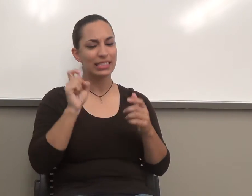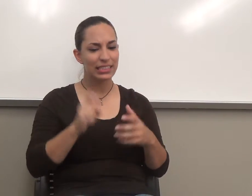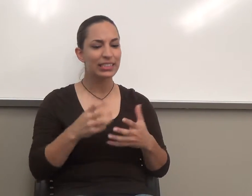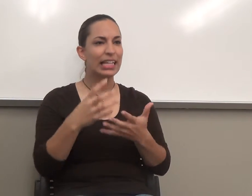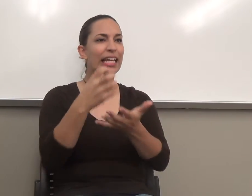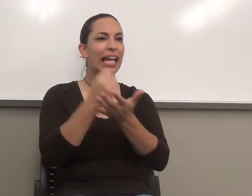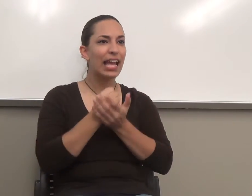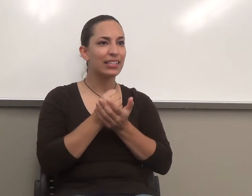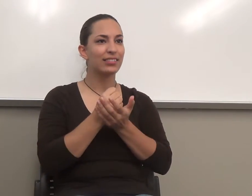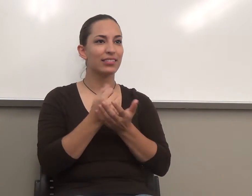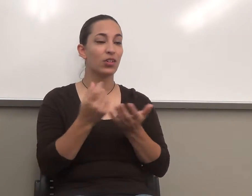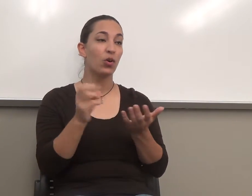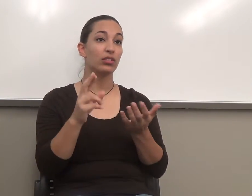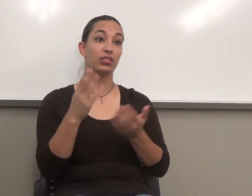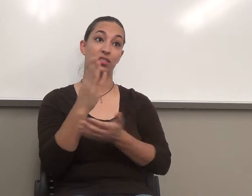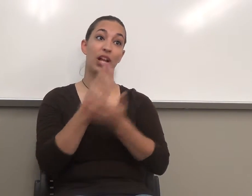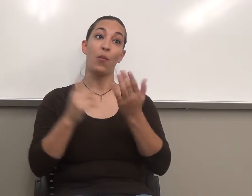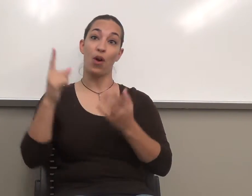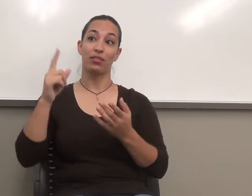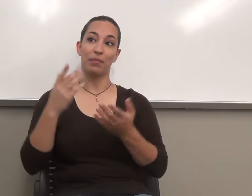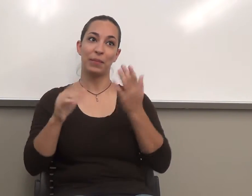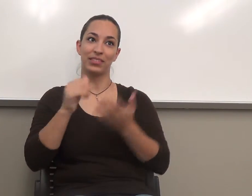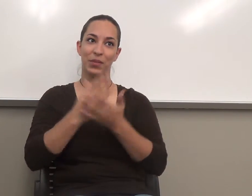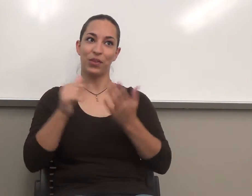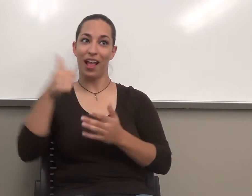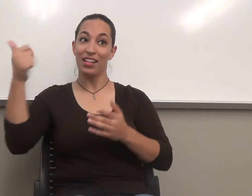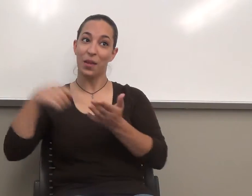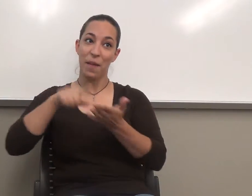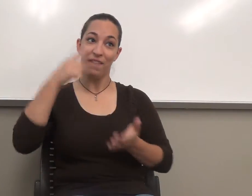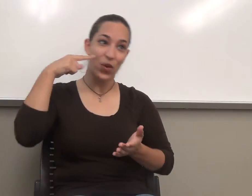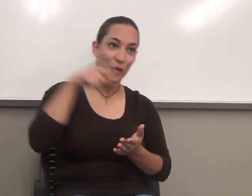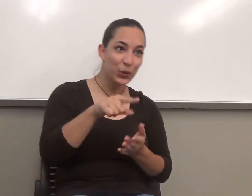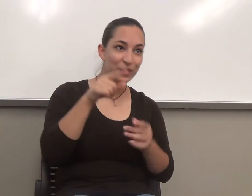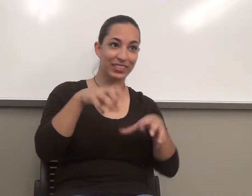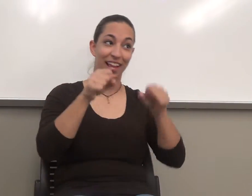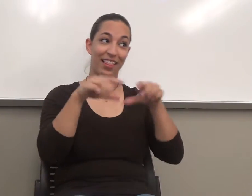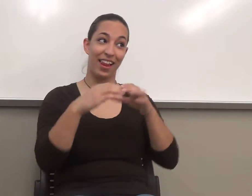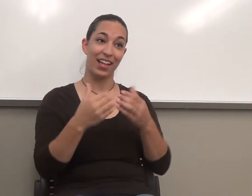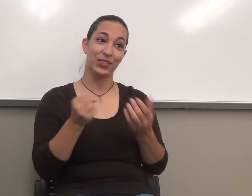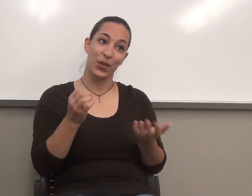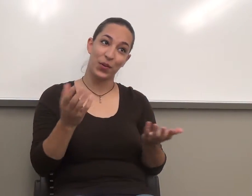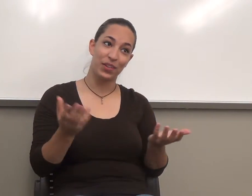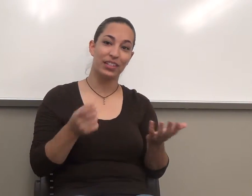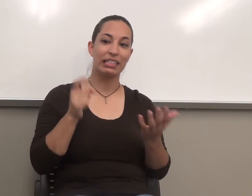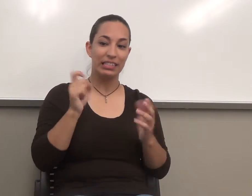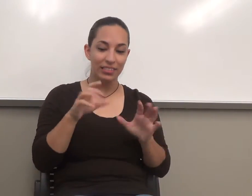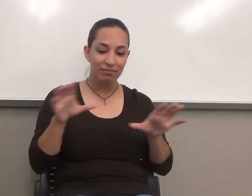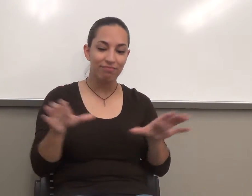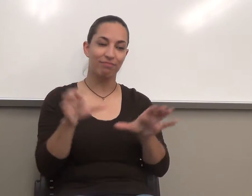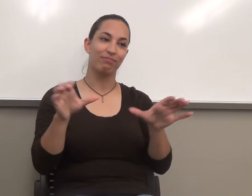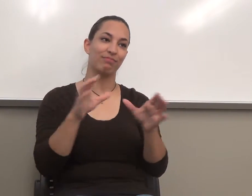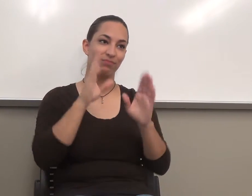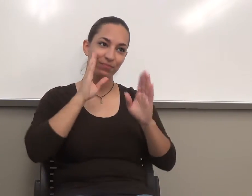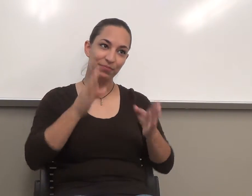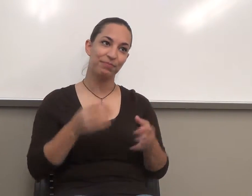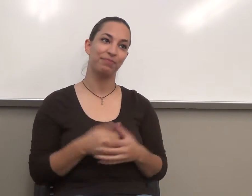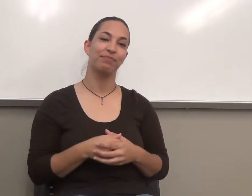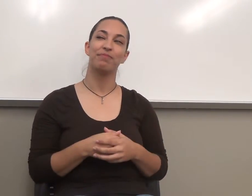somebody's paying money when you take this back. Okay. And I always say here, you're welcome to go